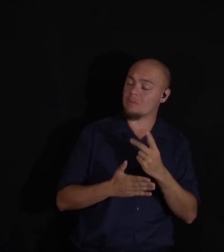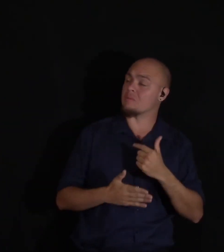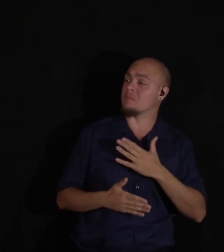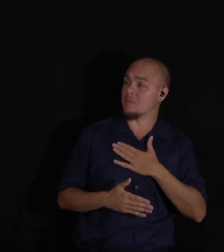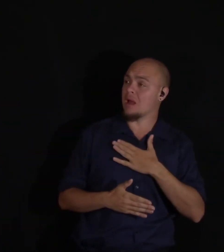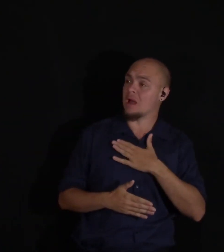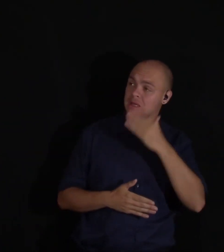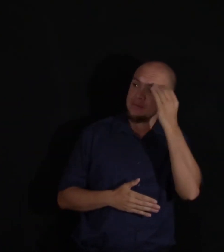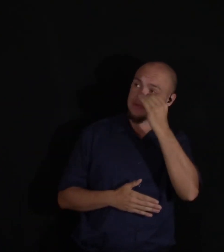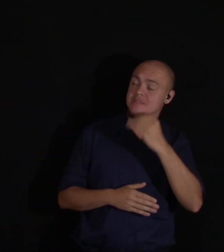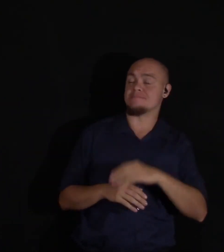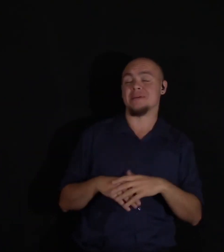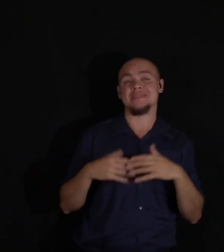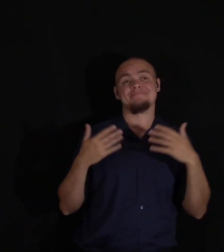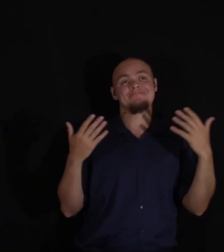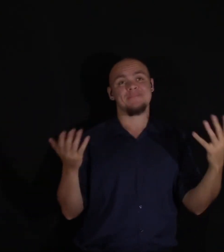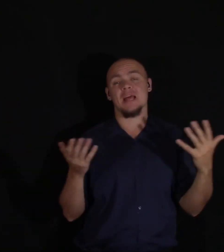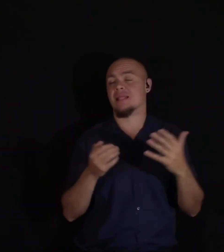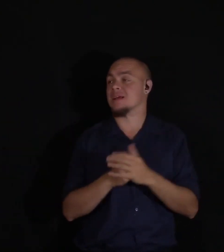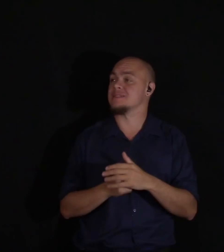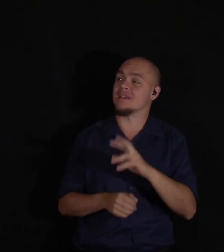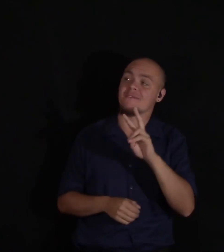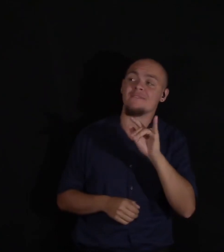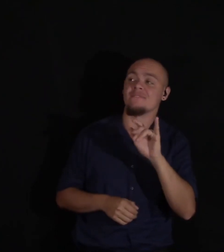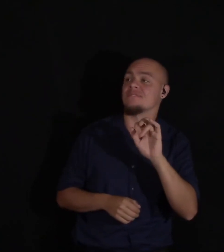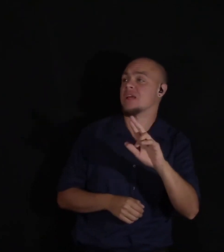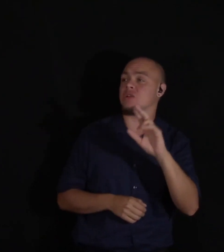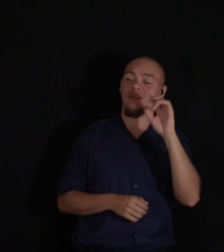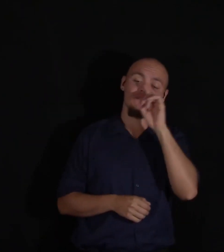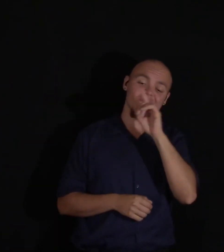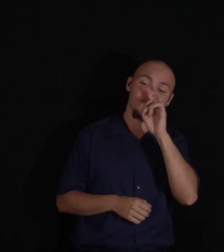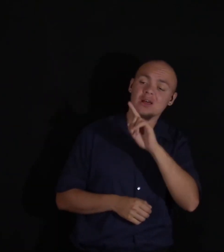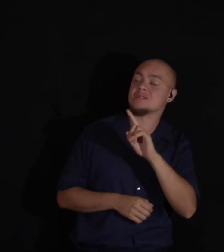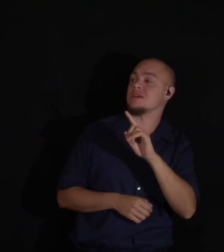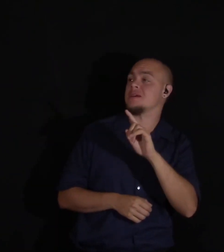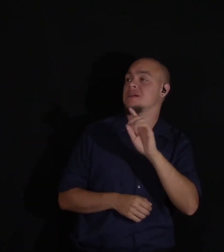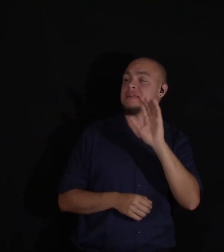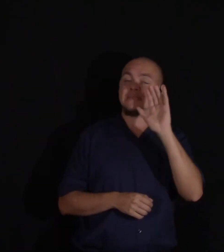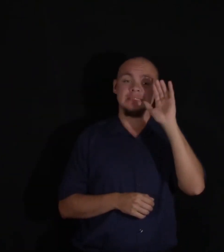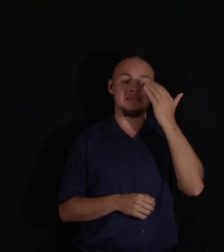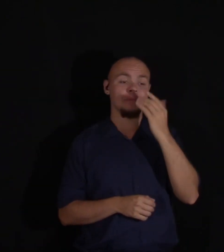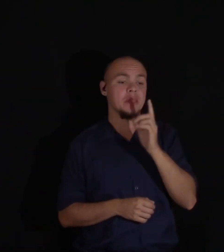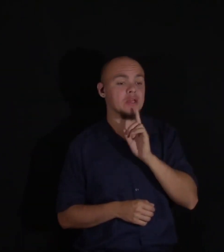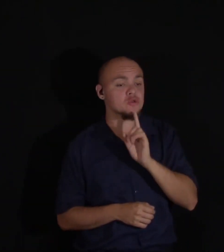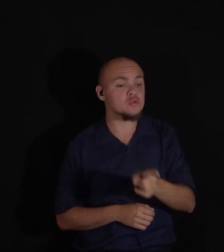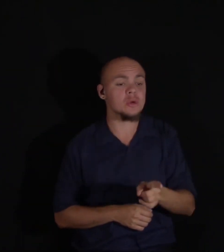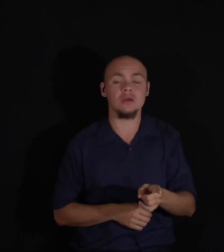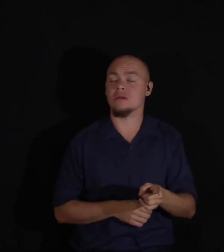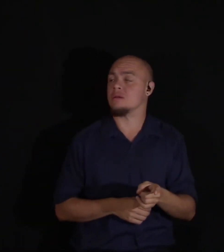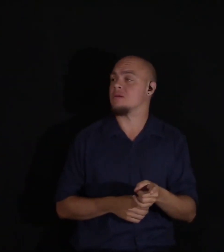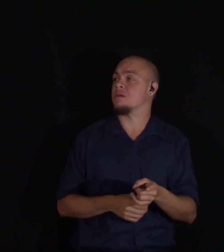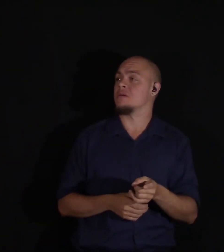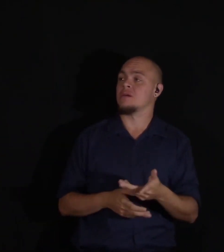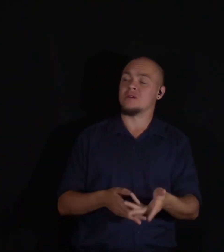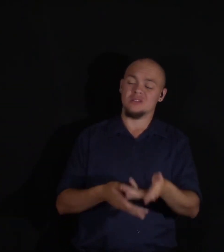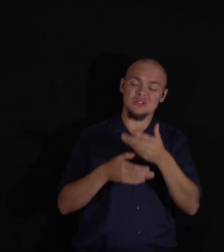Alas! Victor, when falsehood can look so like the truth, who can assure themselves of certain happiness?